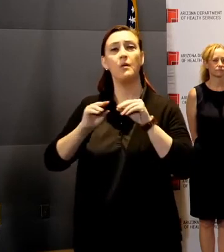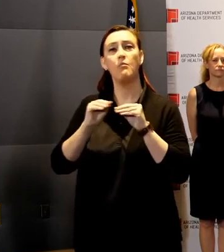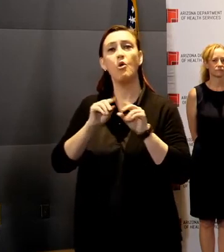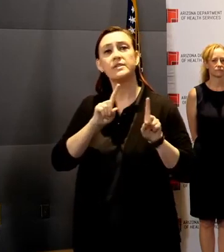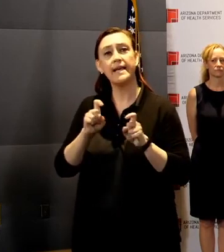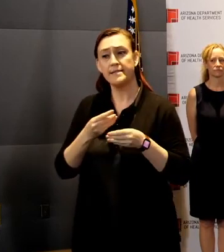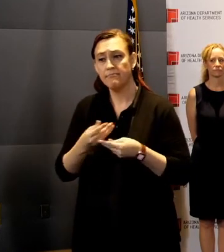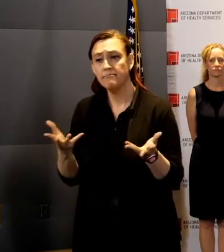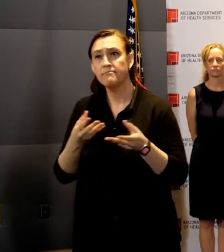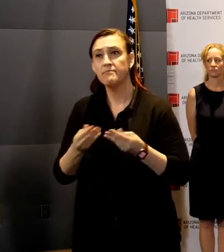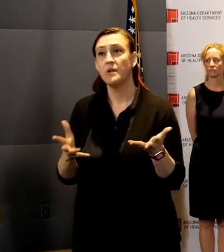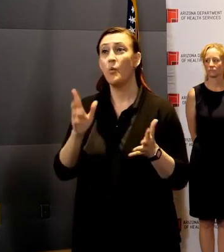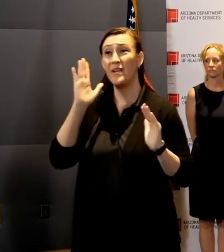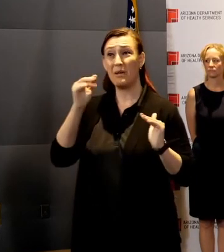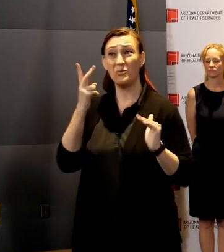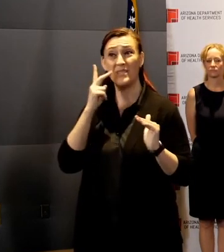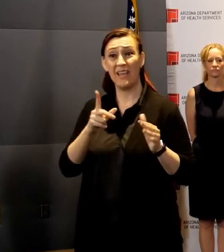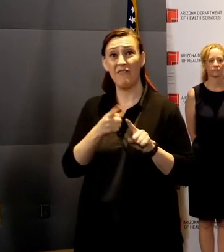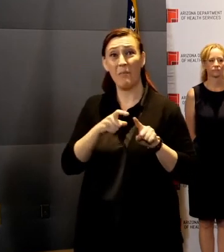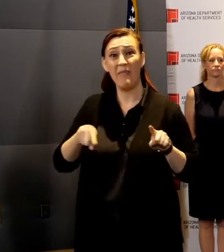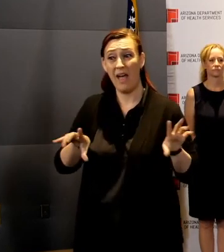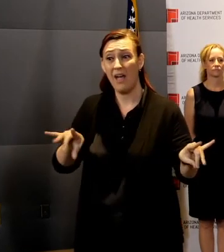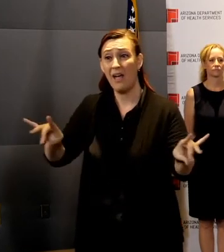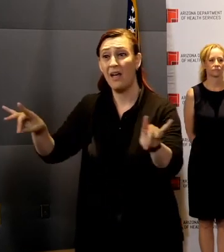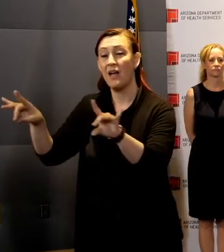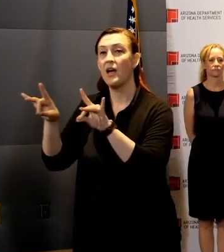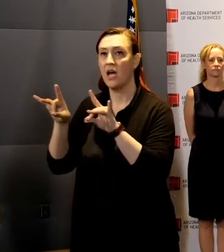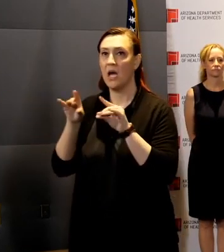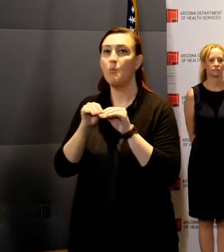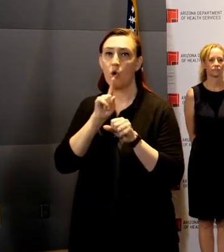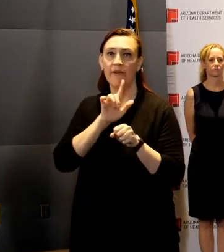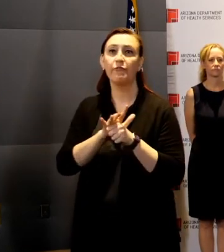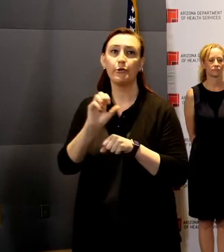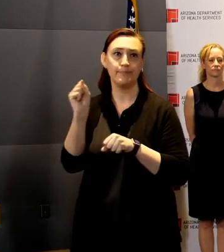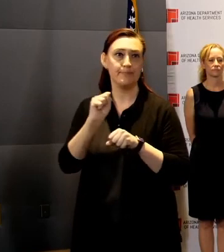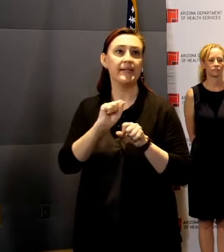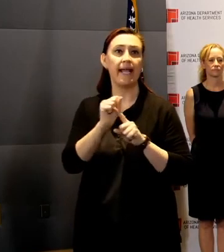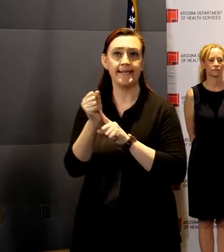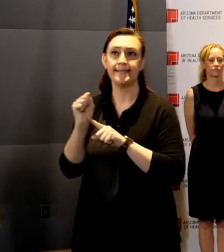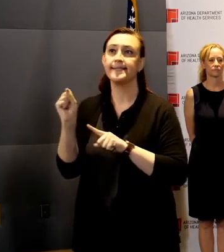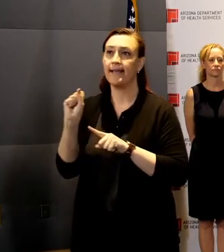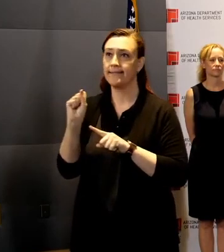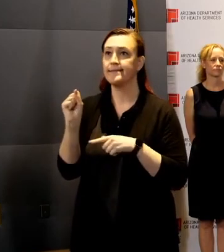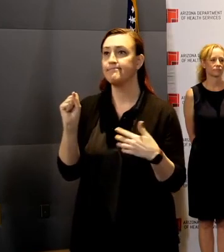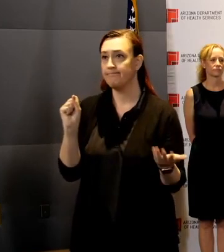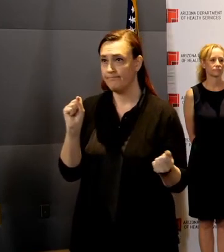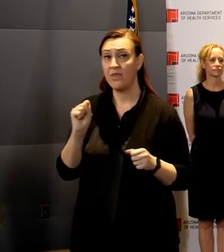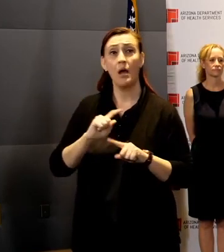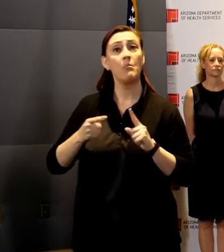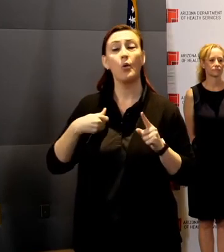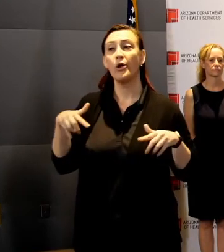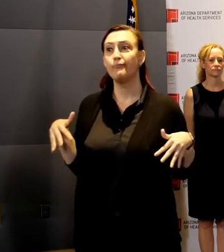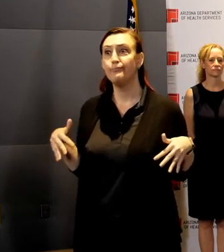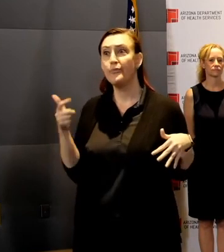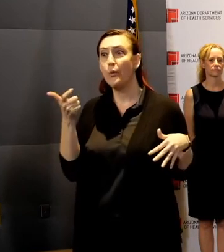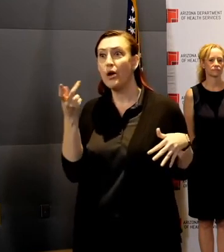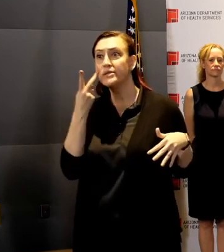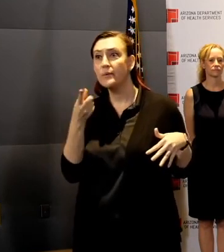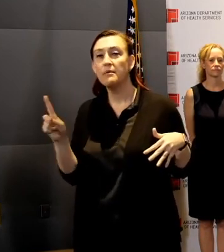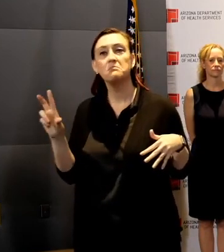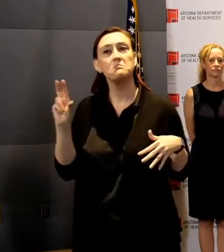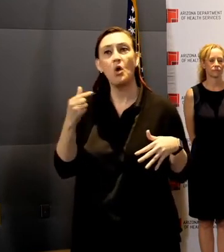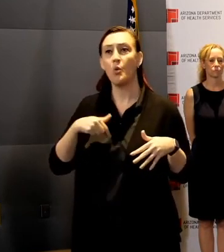expect more confirmed cases. But we aren't standing by idle. We're working around the clock 24-7.